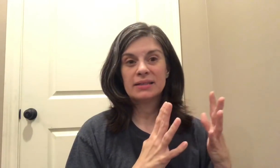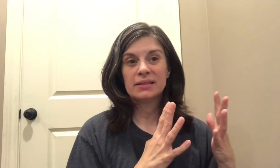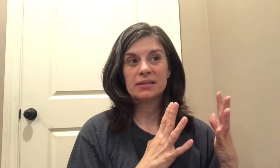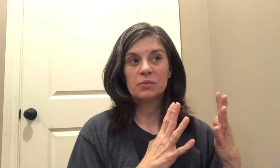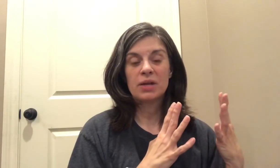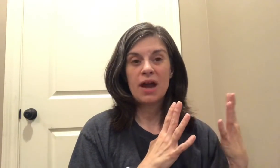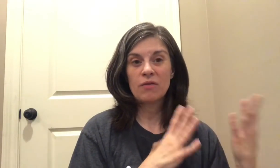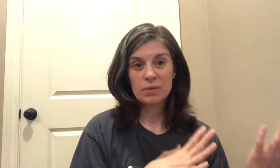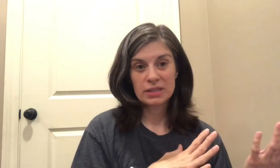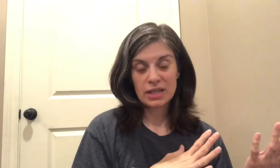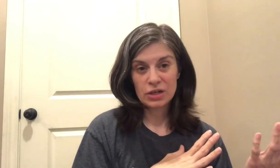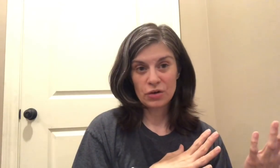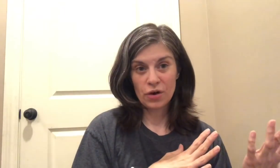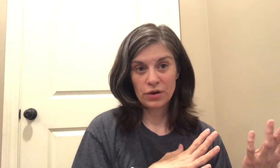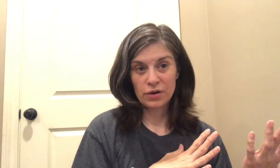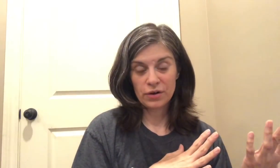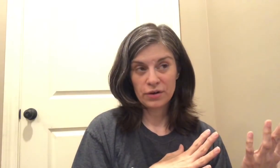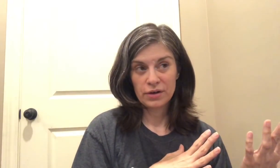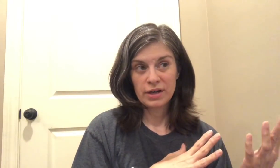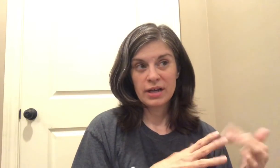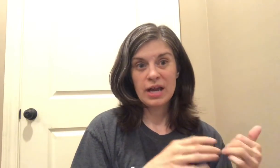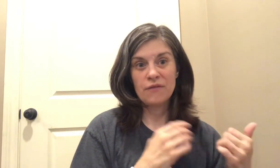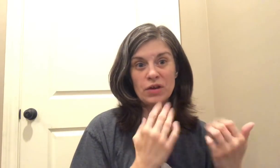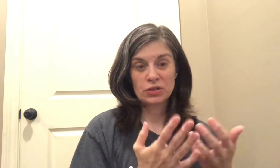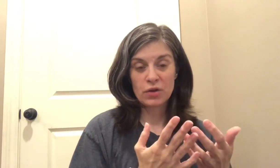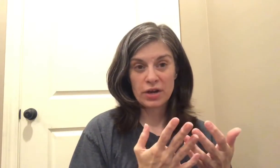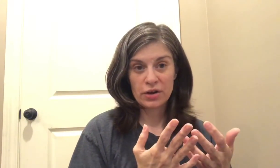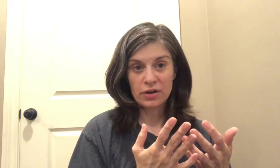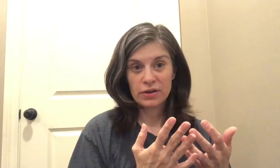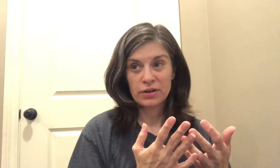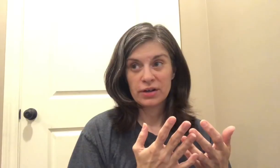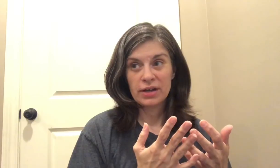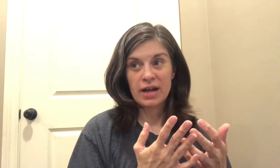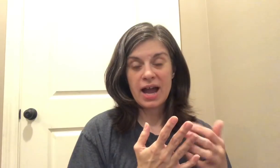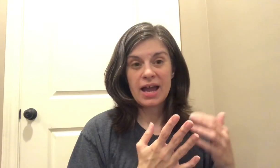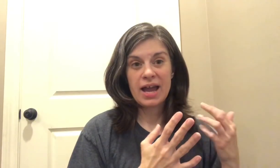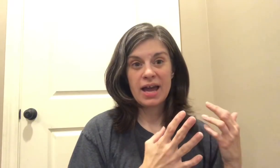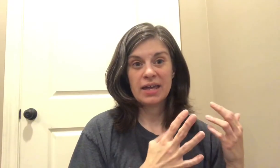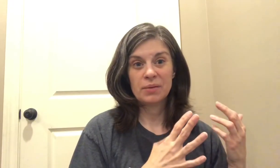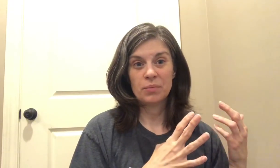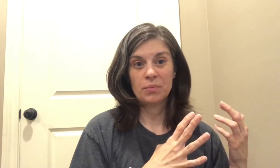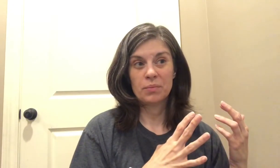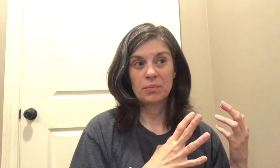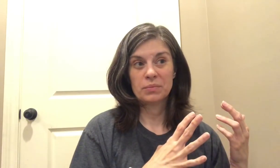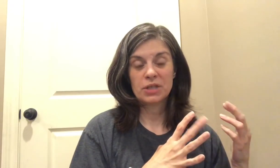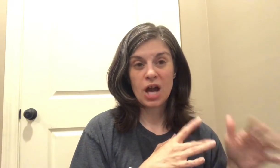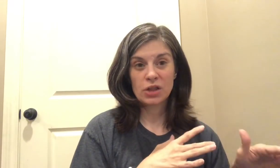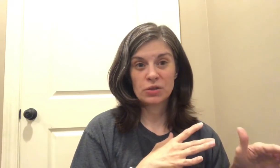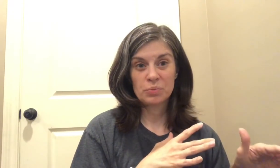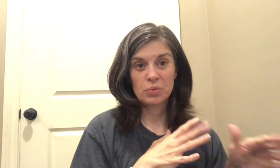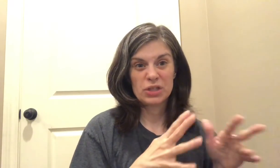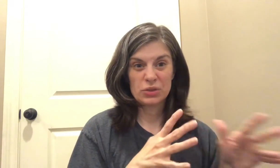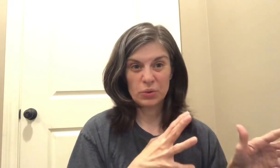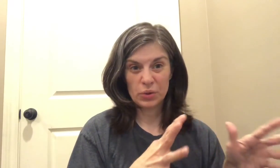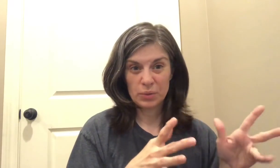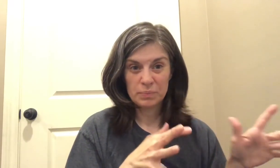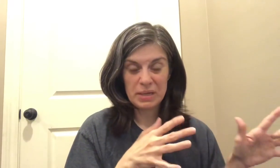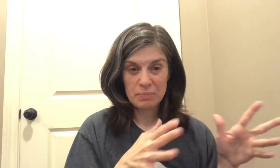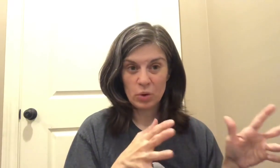whenever it was a kindergartner and first grader I had toddler preschooler people